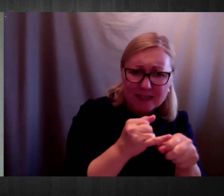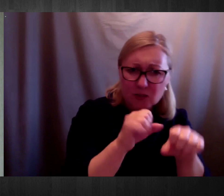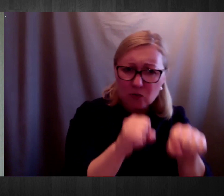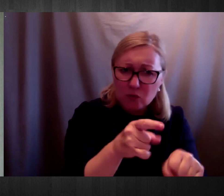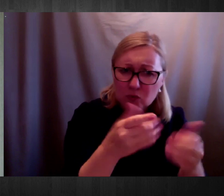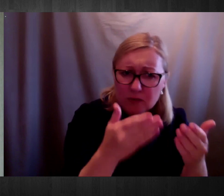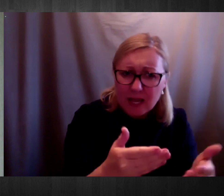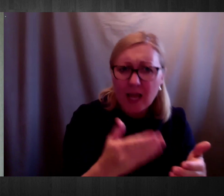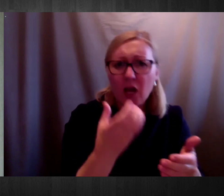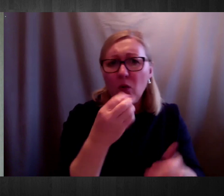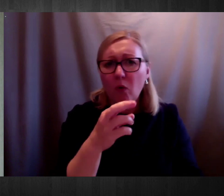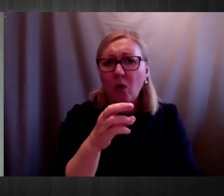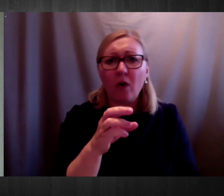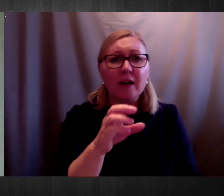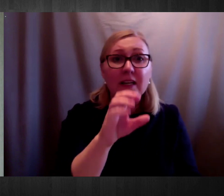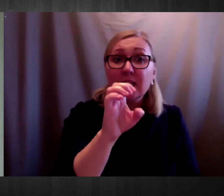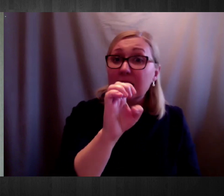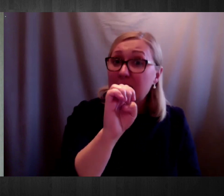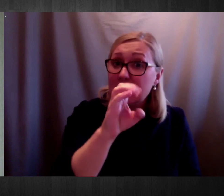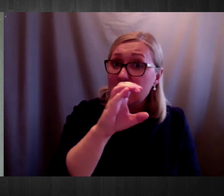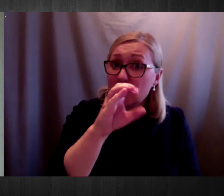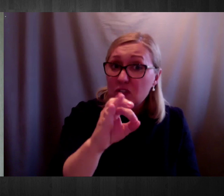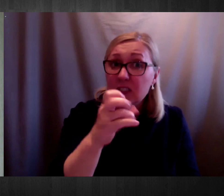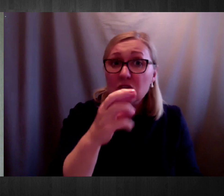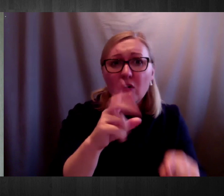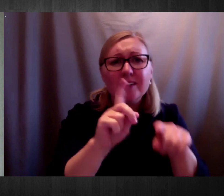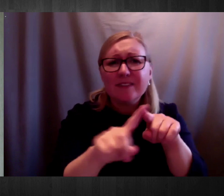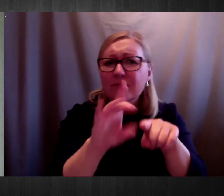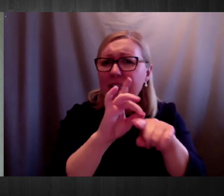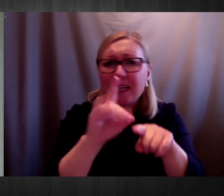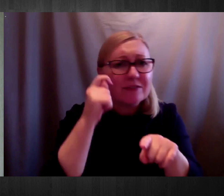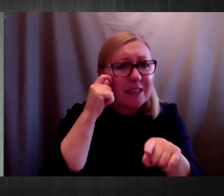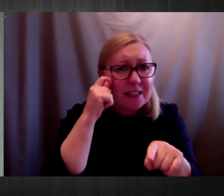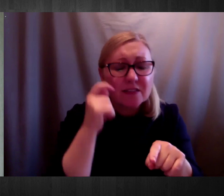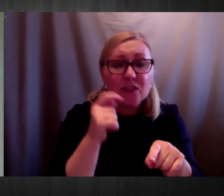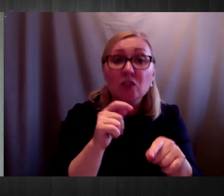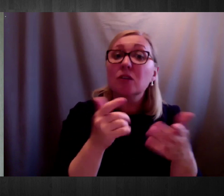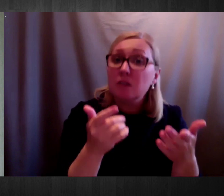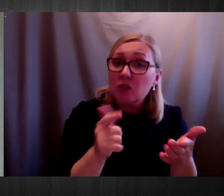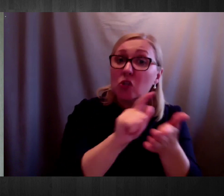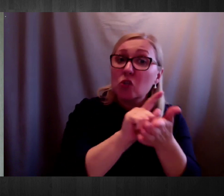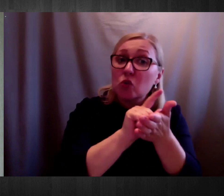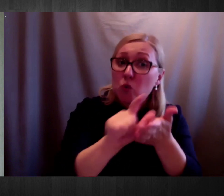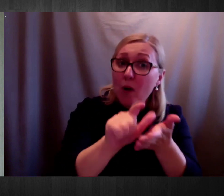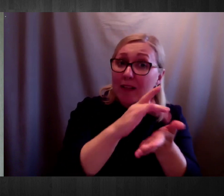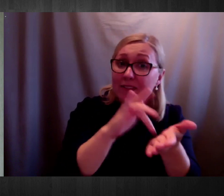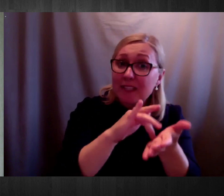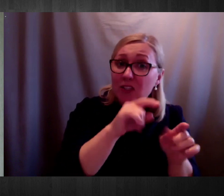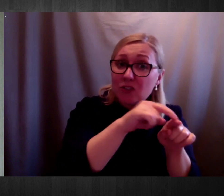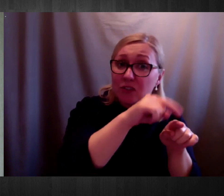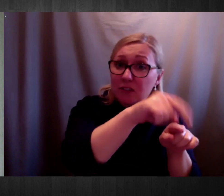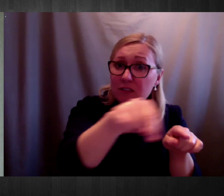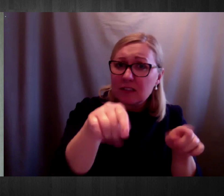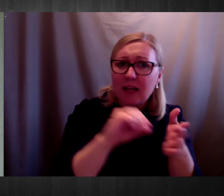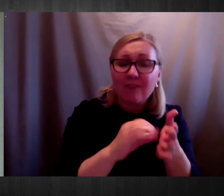They are given risk ratings from non-compliance. 12% had high risk ratings of 28%